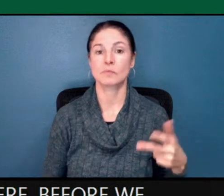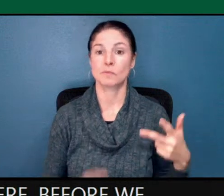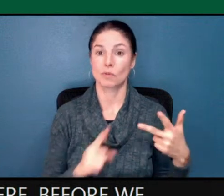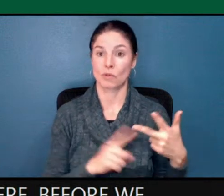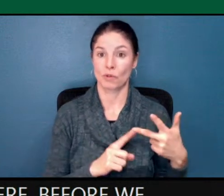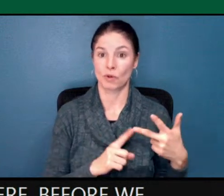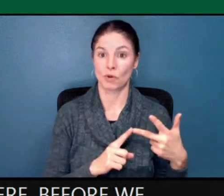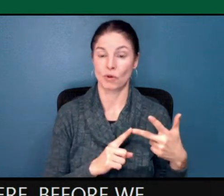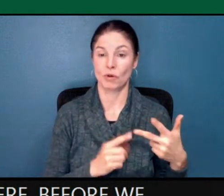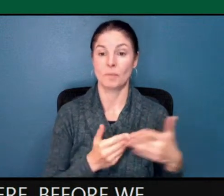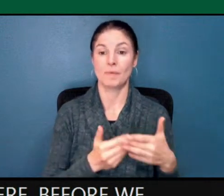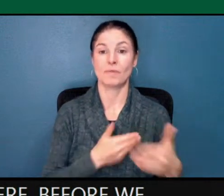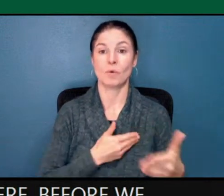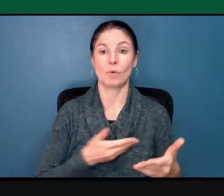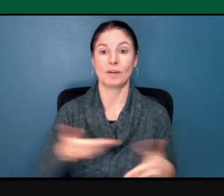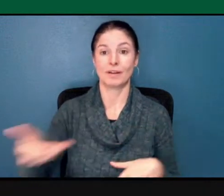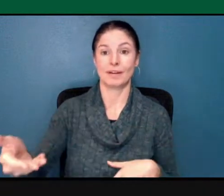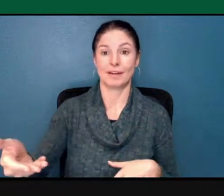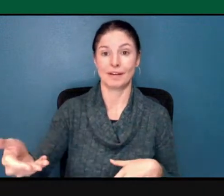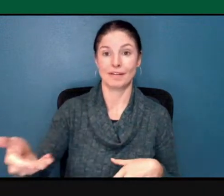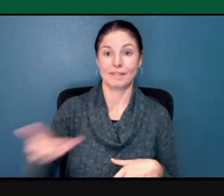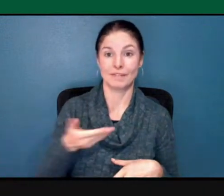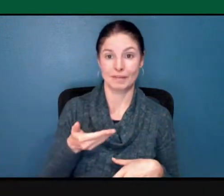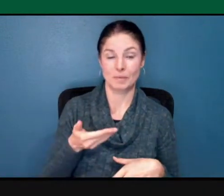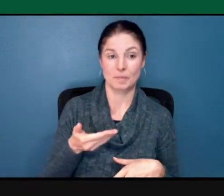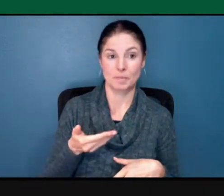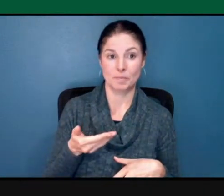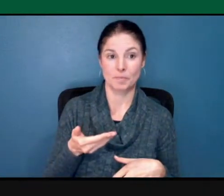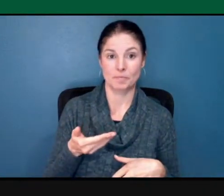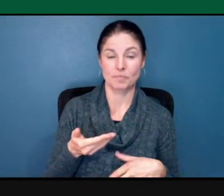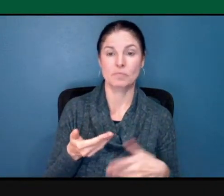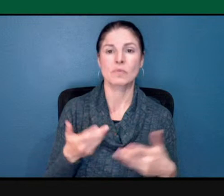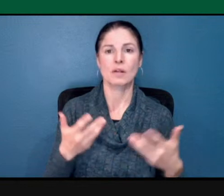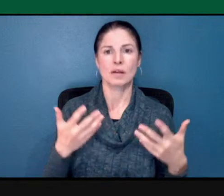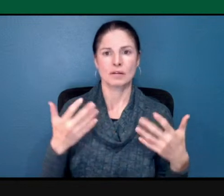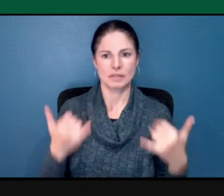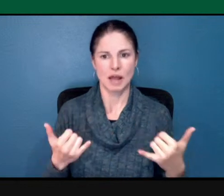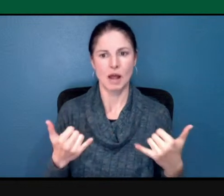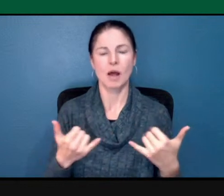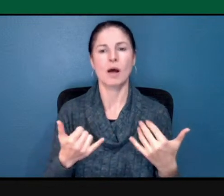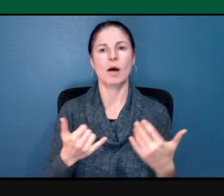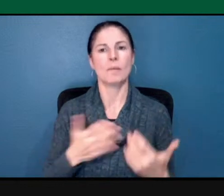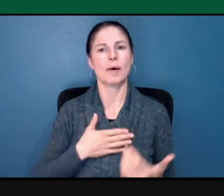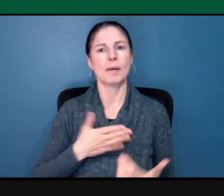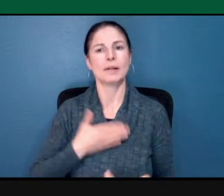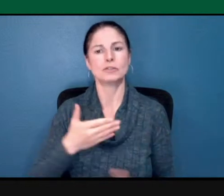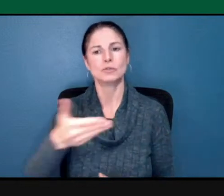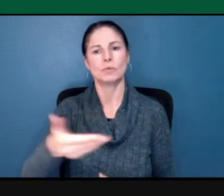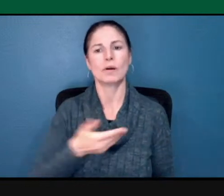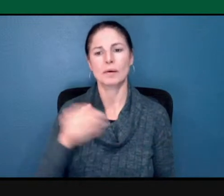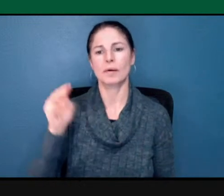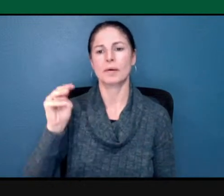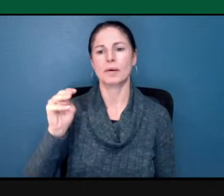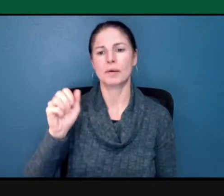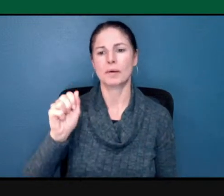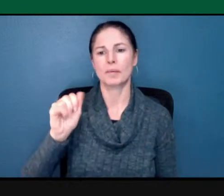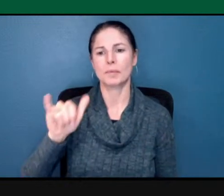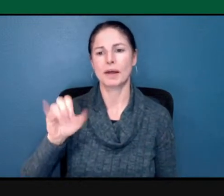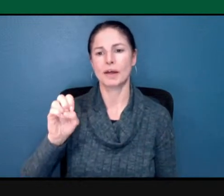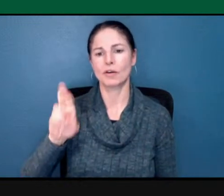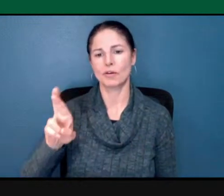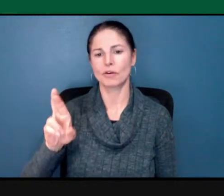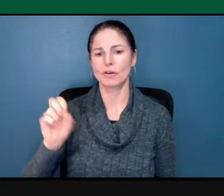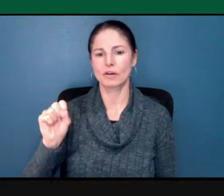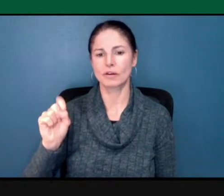welcome, it's my pleasure to welcome, Mayor Steinberg, who will be joining